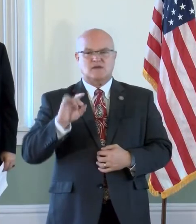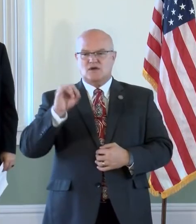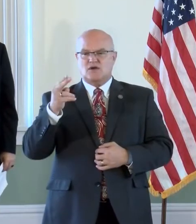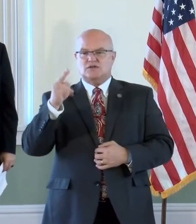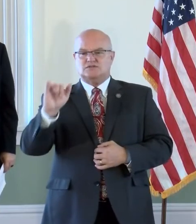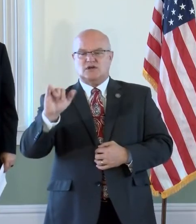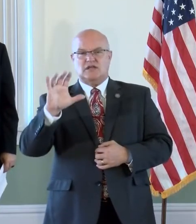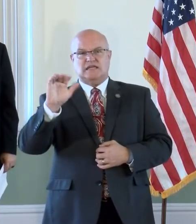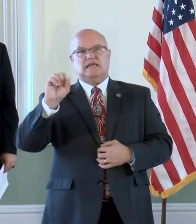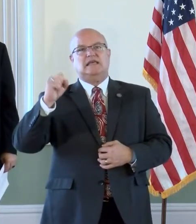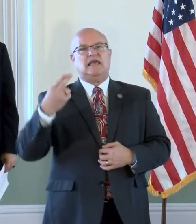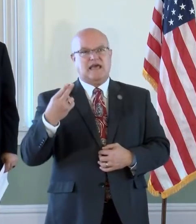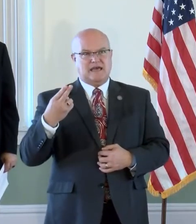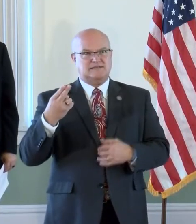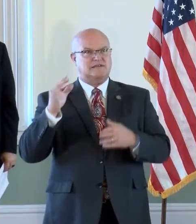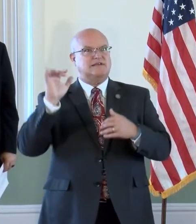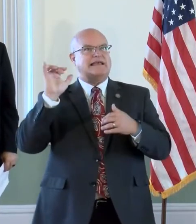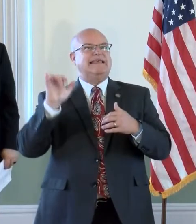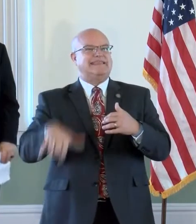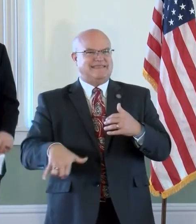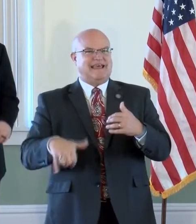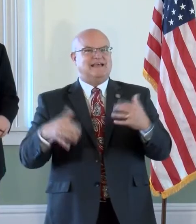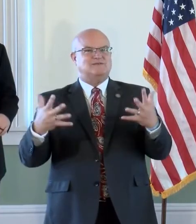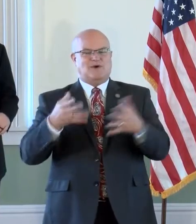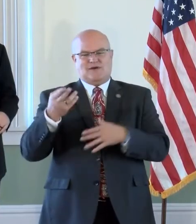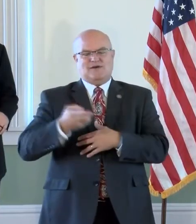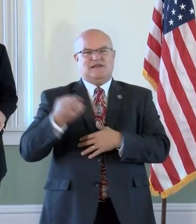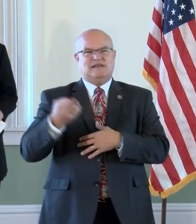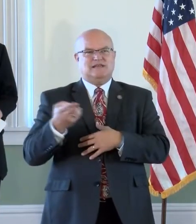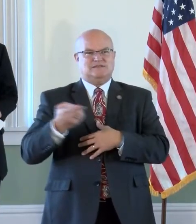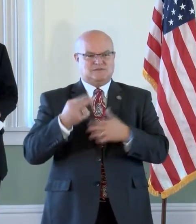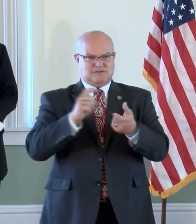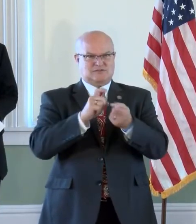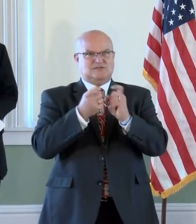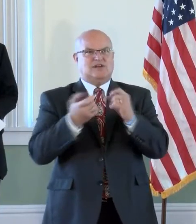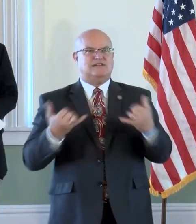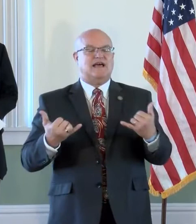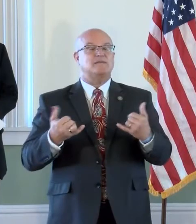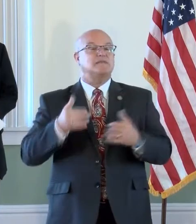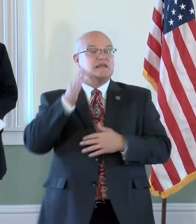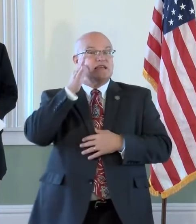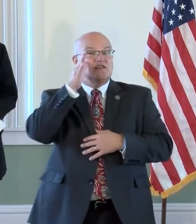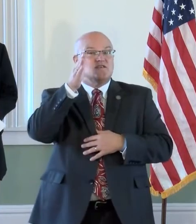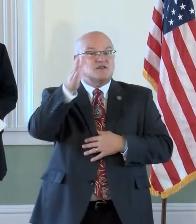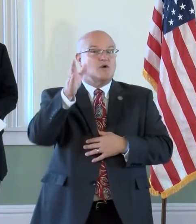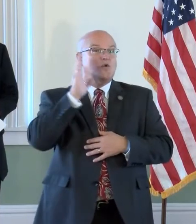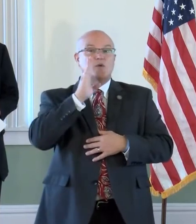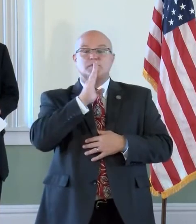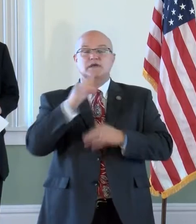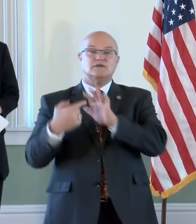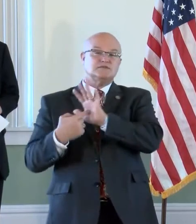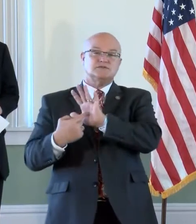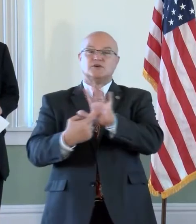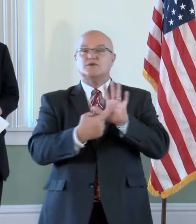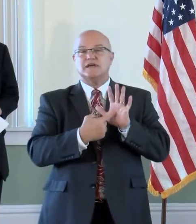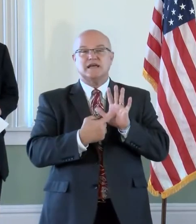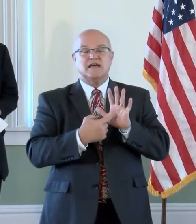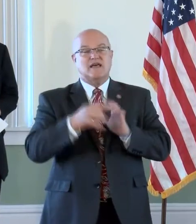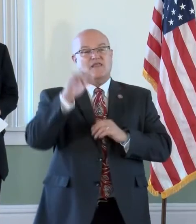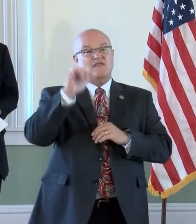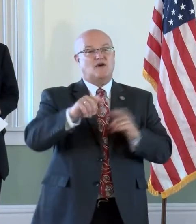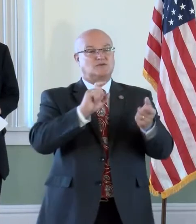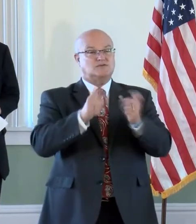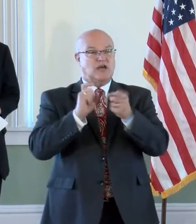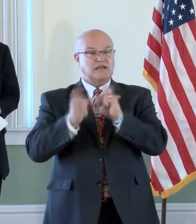Johnny Cash? And that's what our history is changing. In the near future, we'll be showcasing those